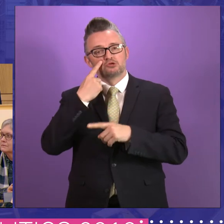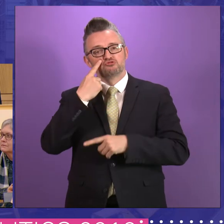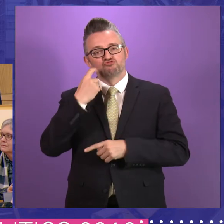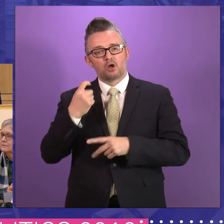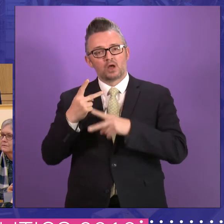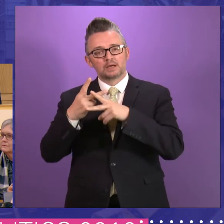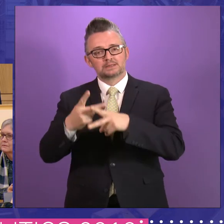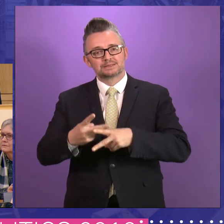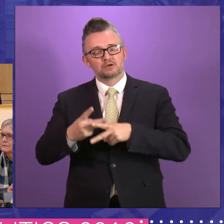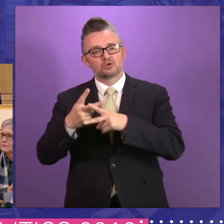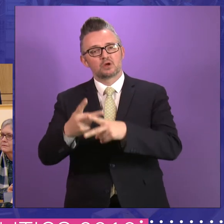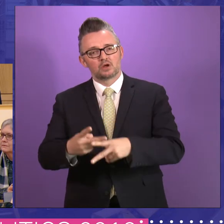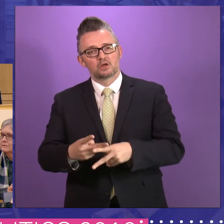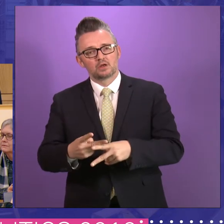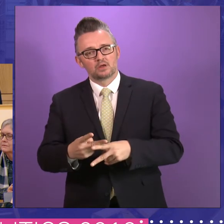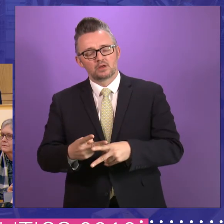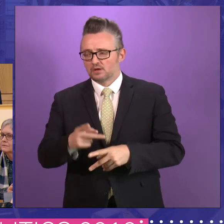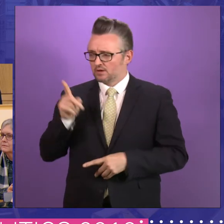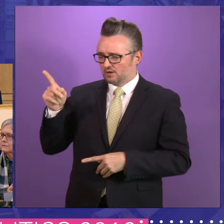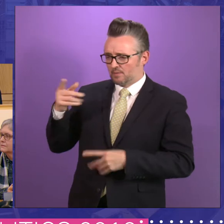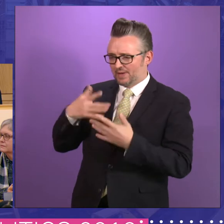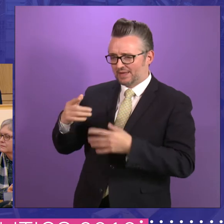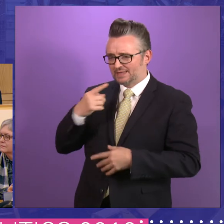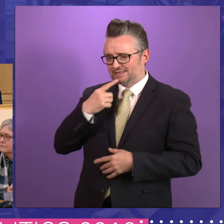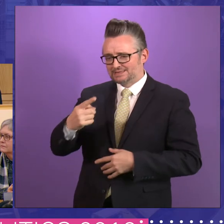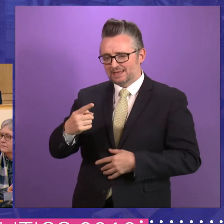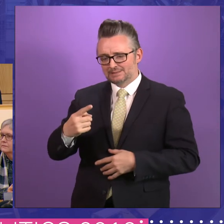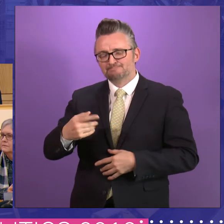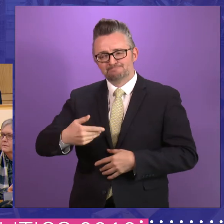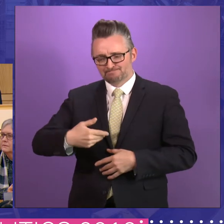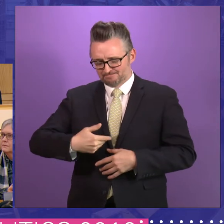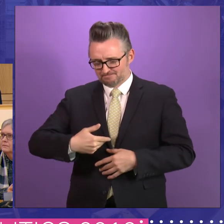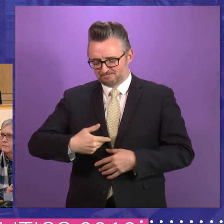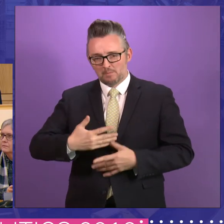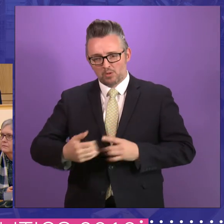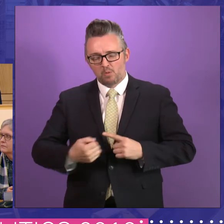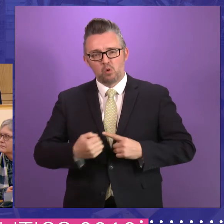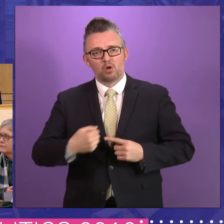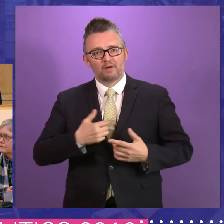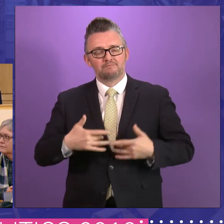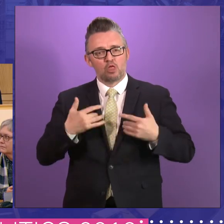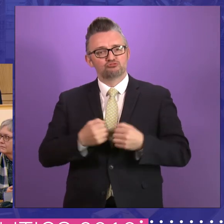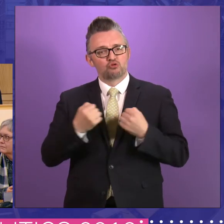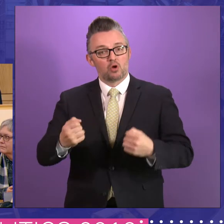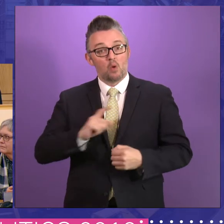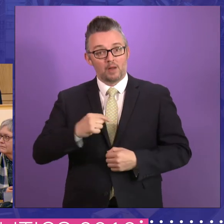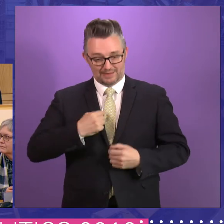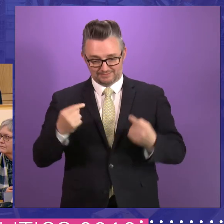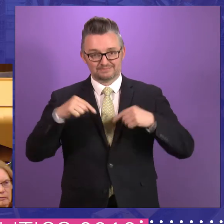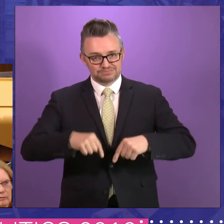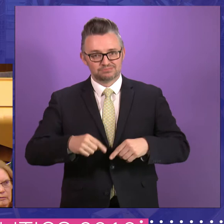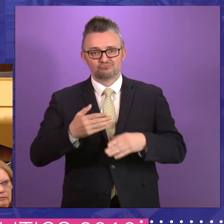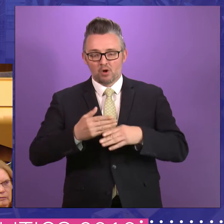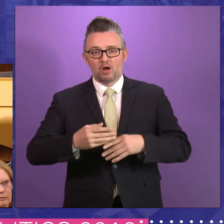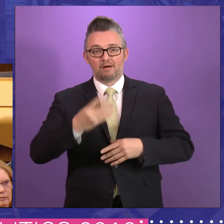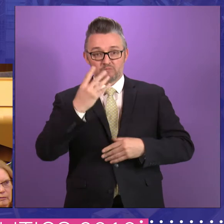And he expressed a view that I feel about very strongly. I was here for four sessions of Parliament